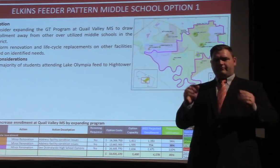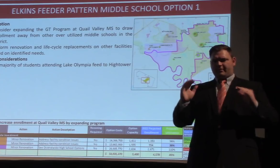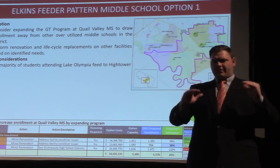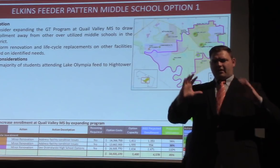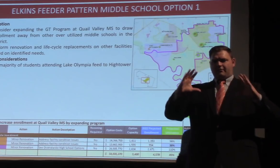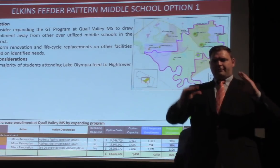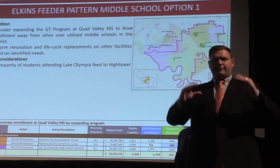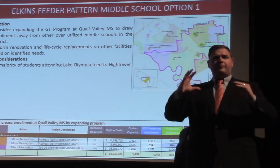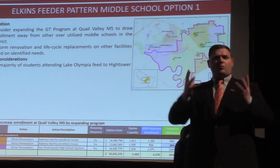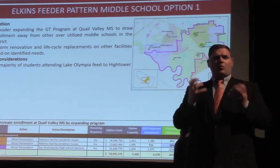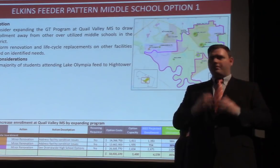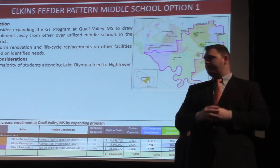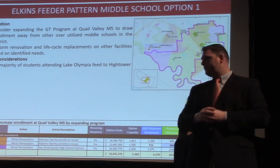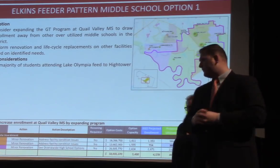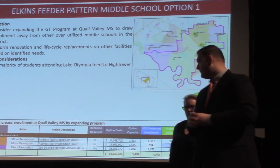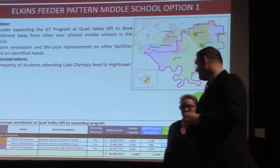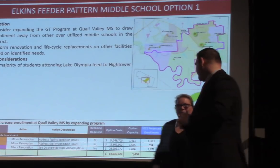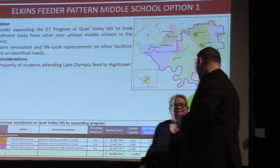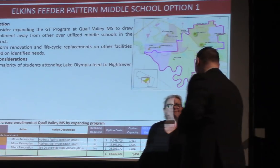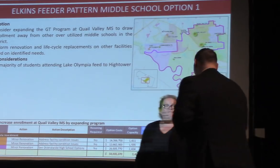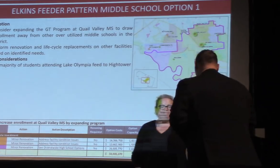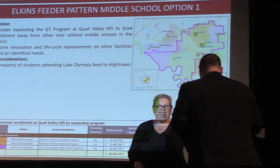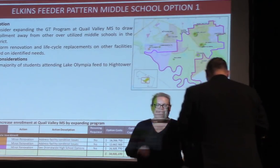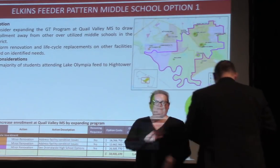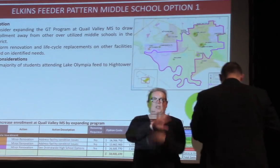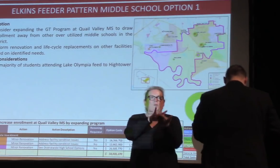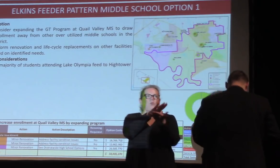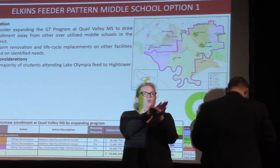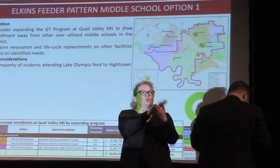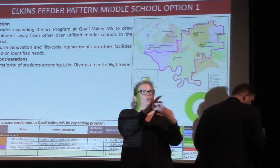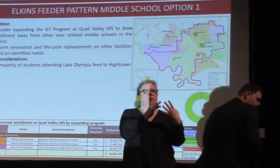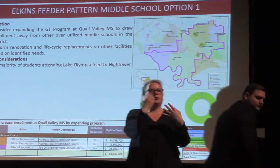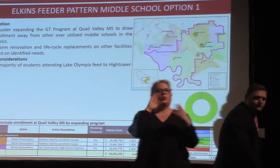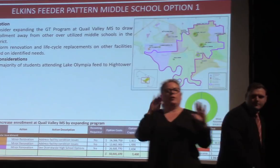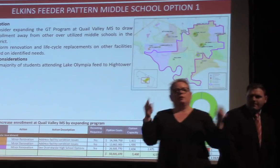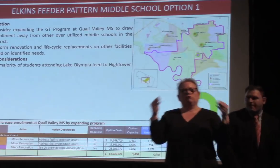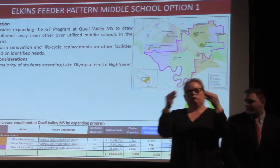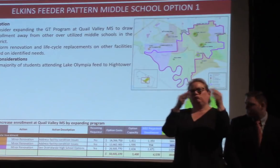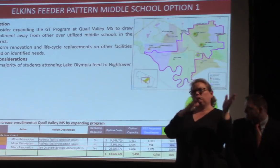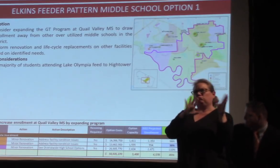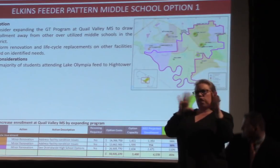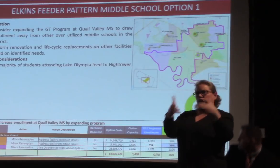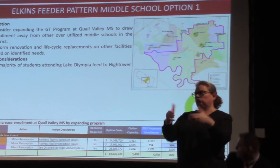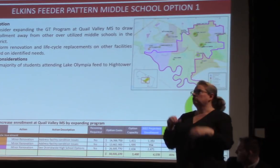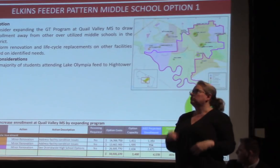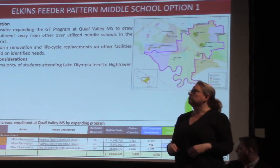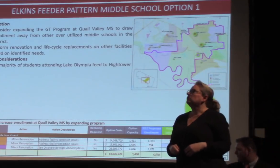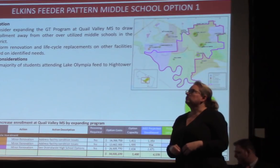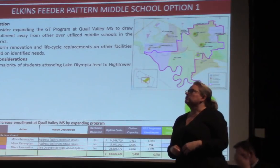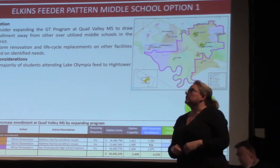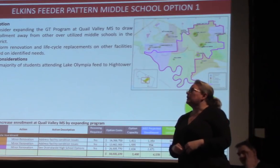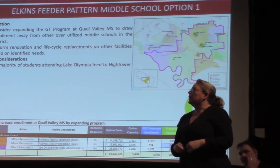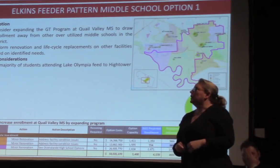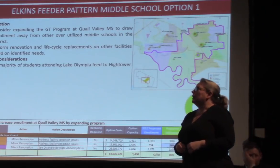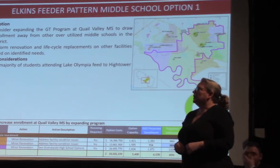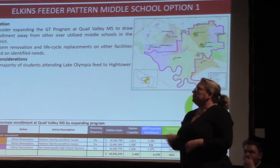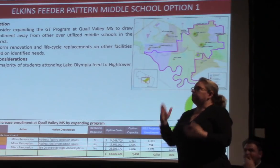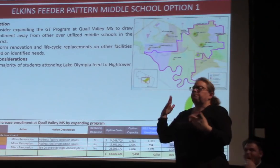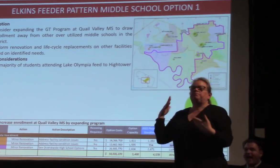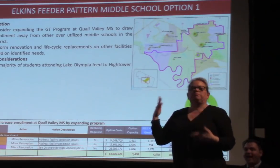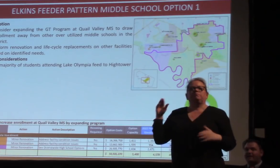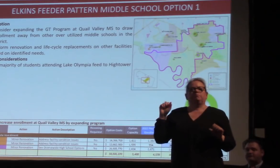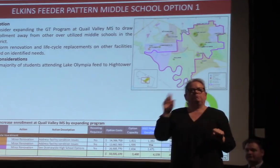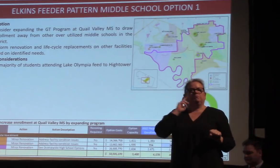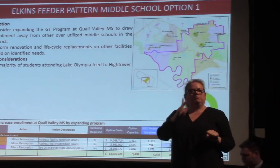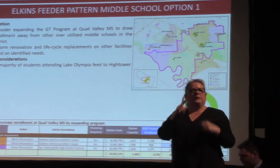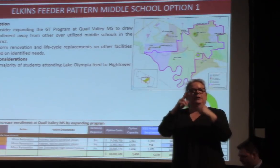Looking at the middle school options for this feeder pattern, consider expanding the GT program at Quail Valley to draw more students away from over